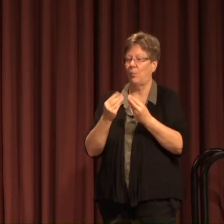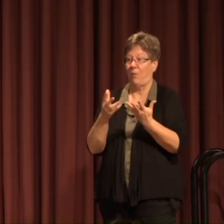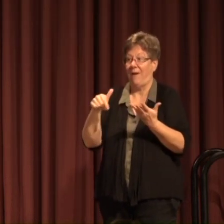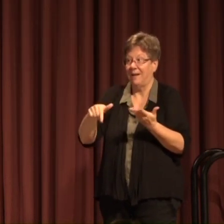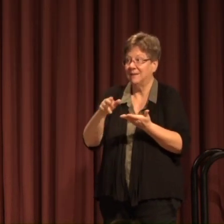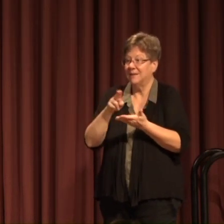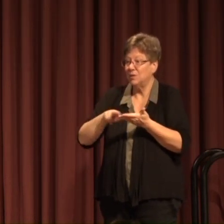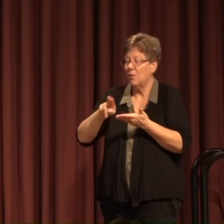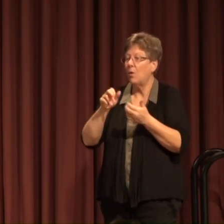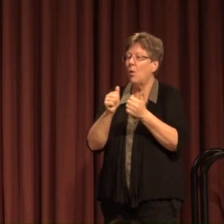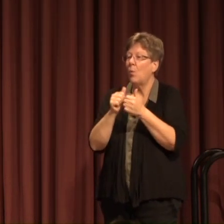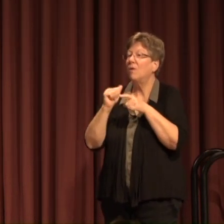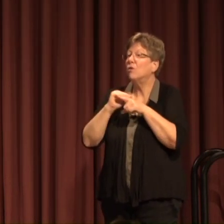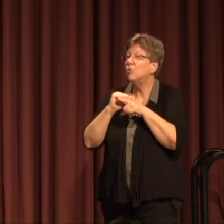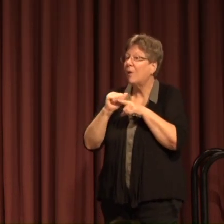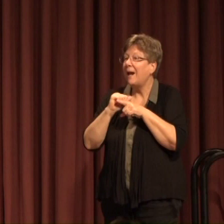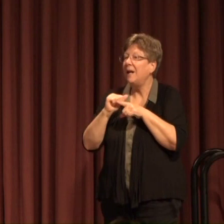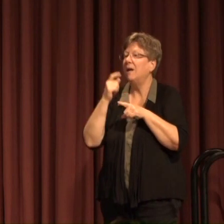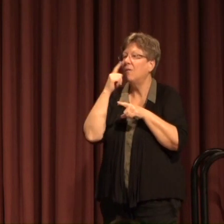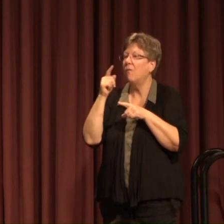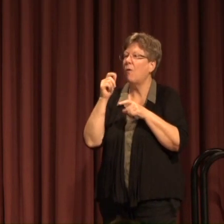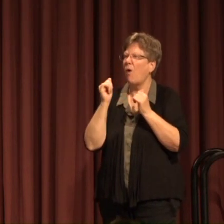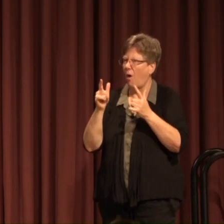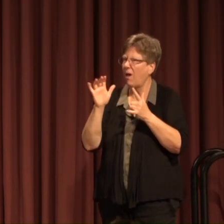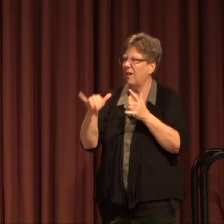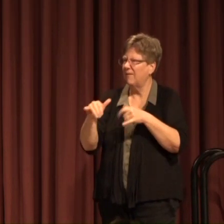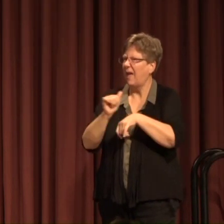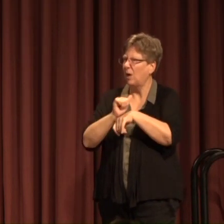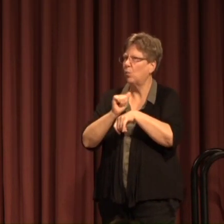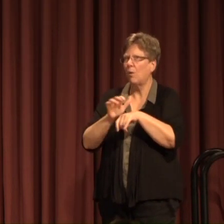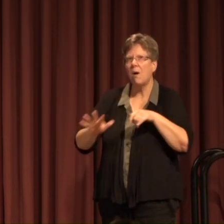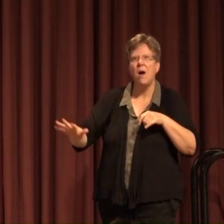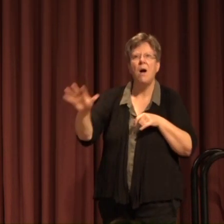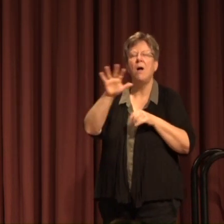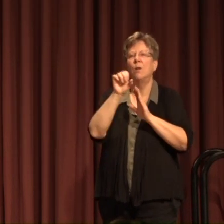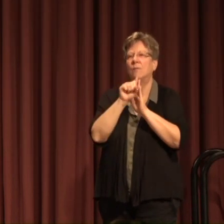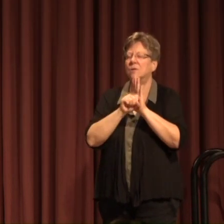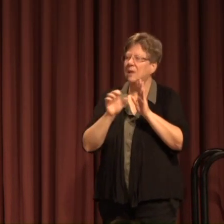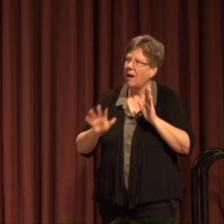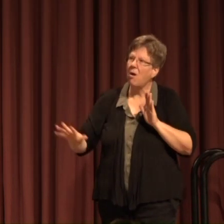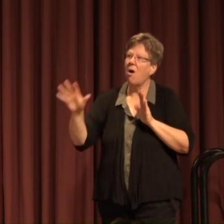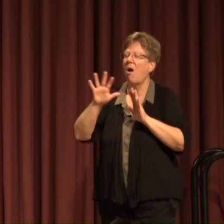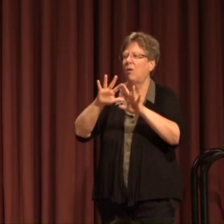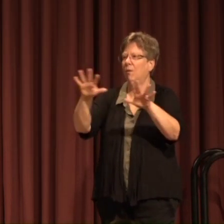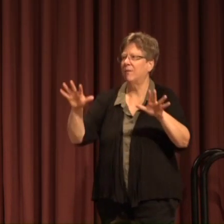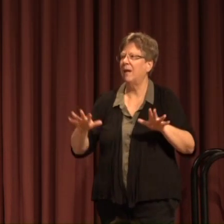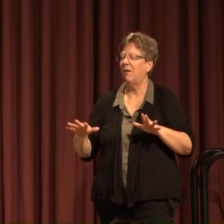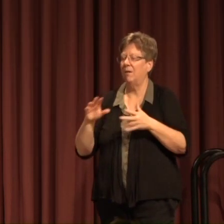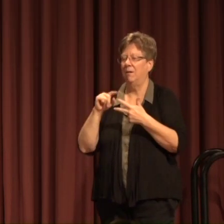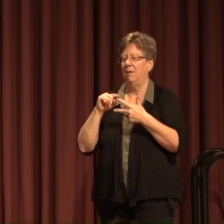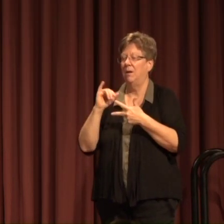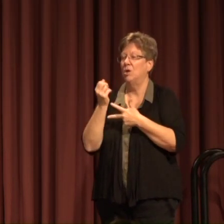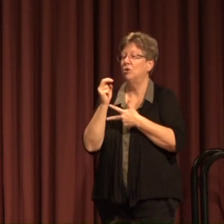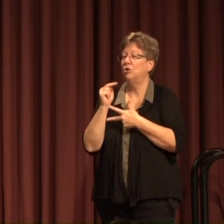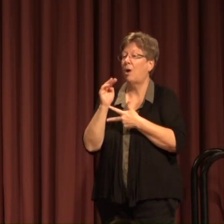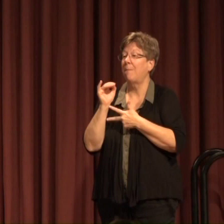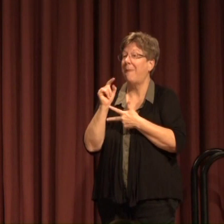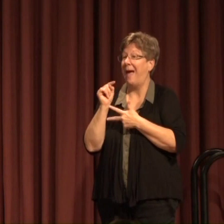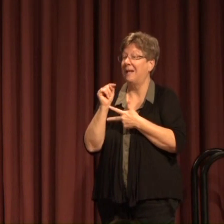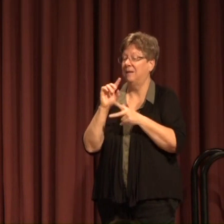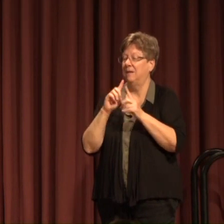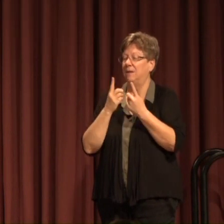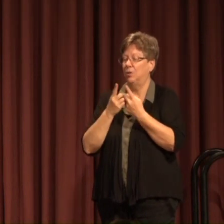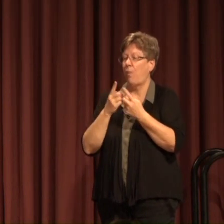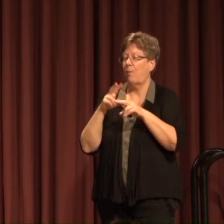university with the training ground for all of that work statewide and regionally John Matt department chair